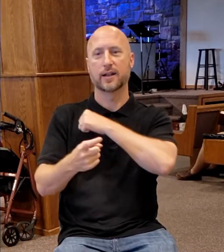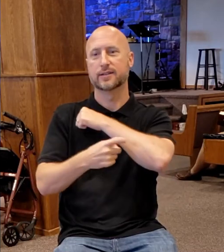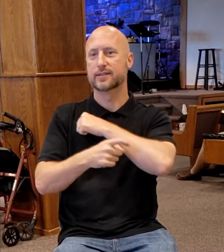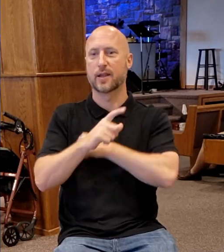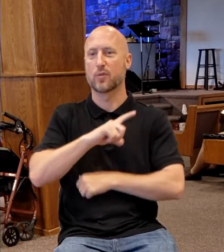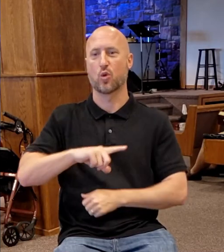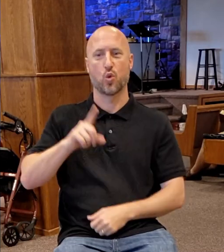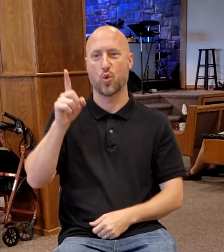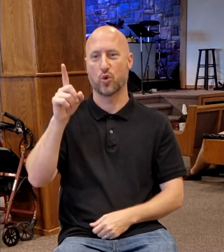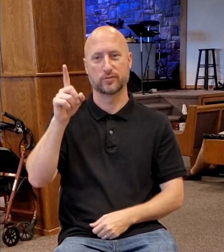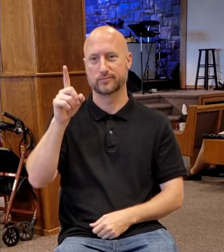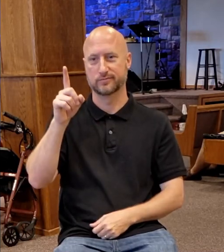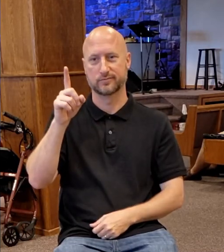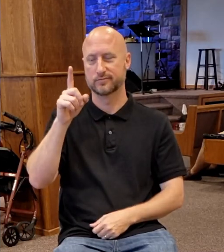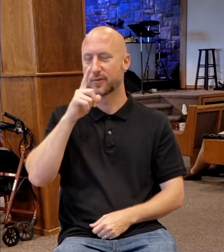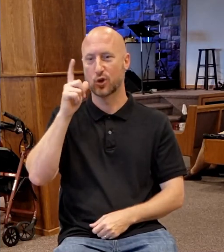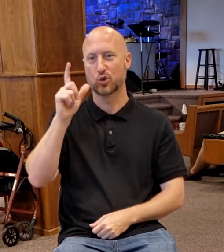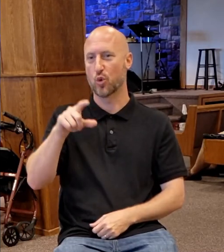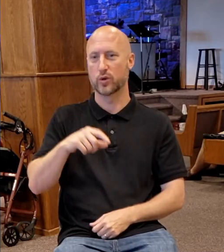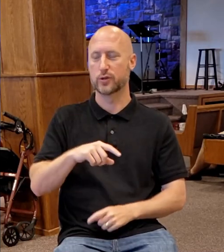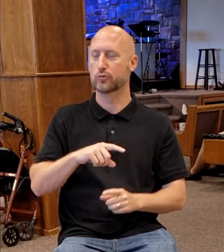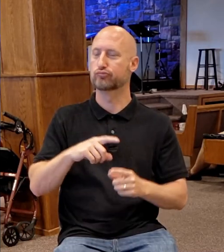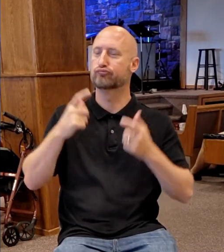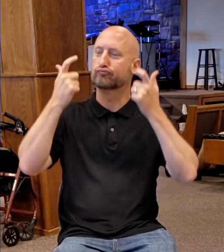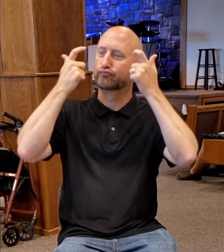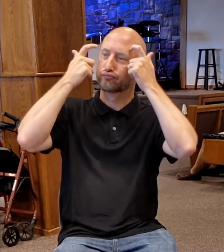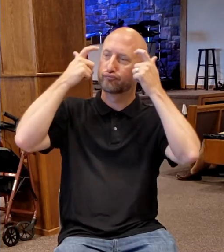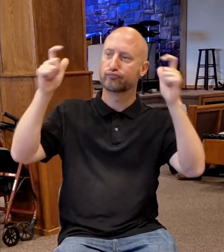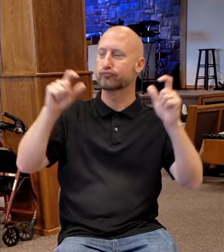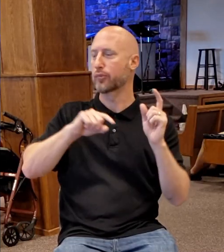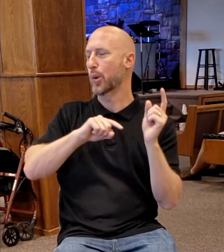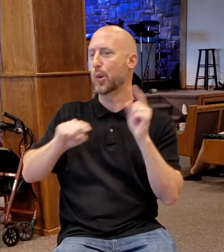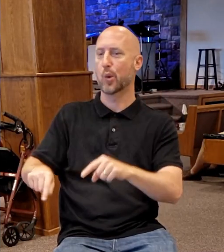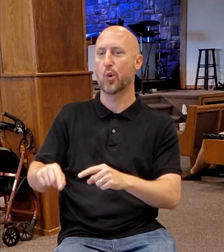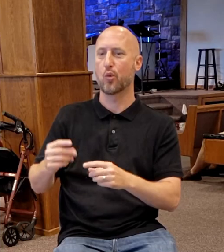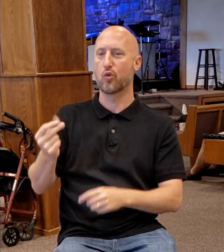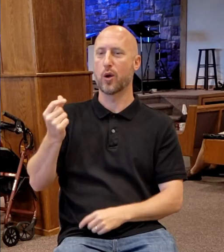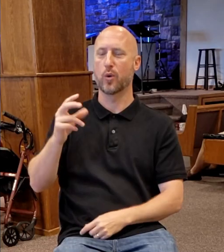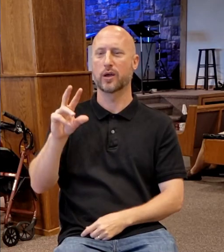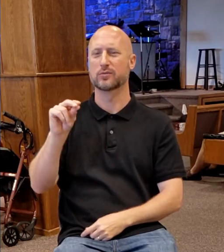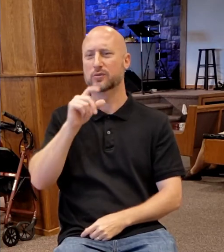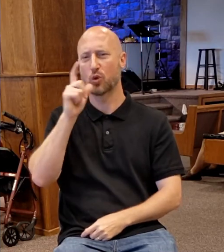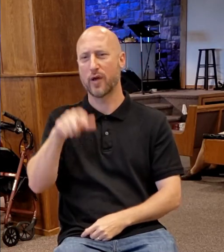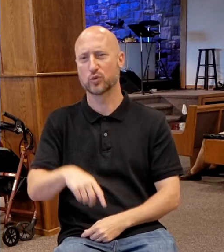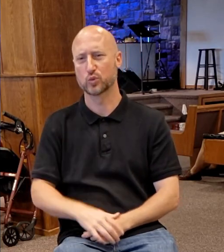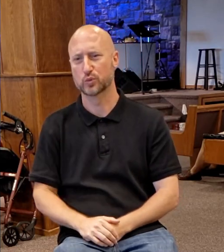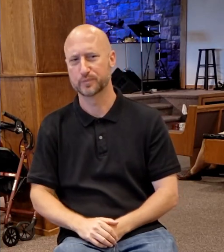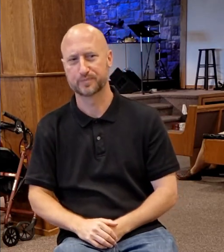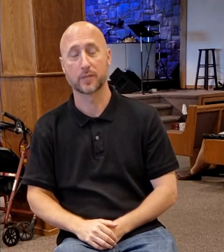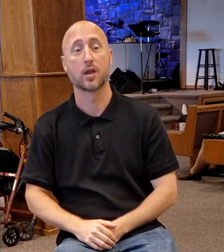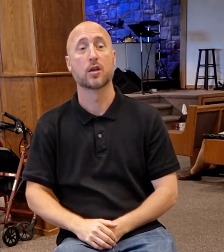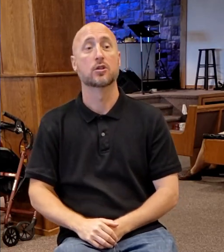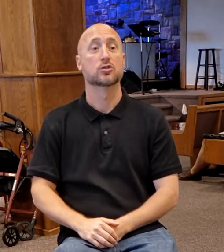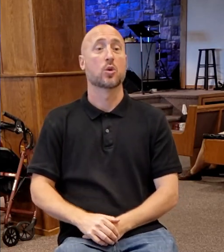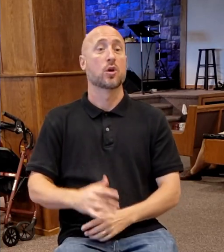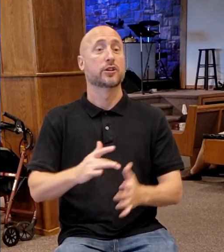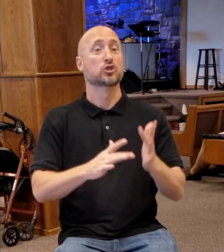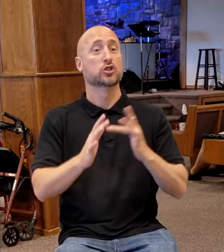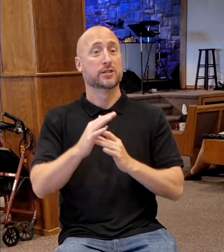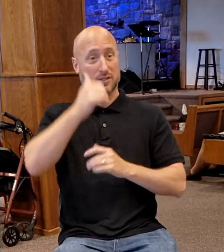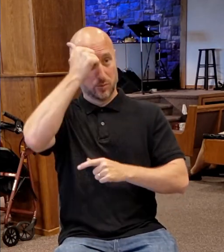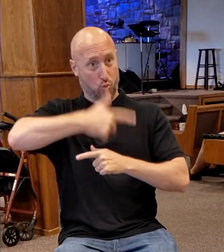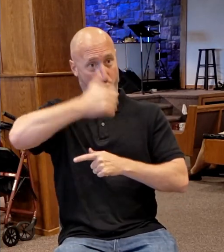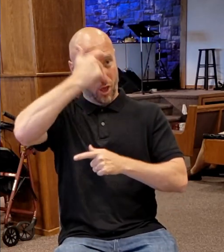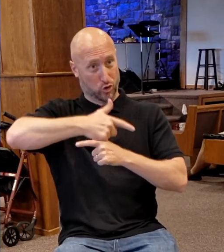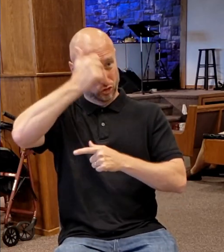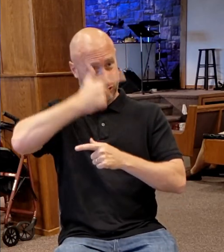the Lord thy God. He doesn't need to do that. So, he's ministering in Galilee. Now, his brethren are going to say, what are you doing? Any